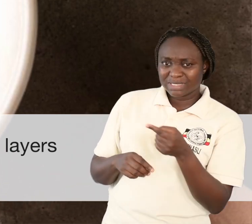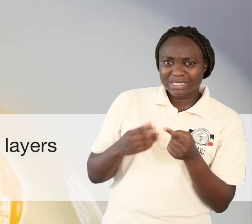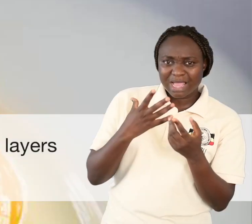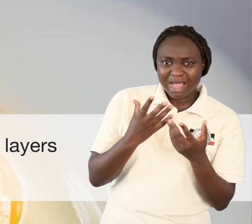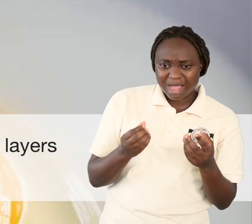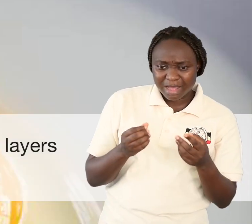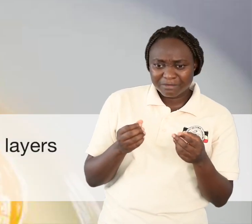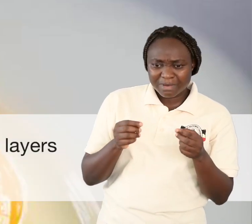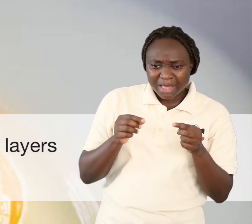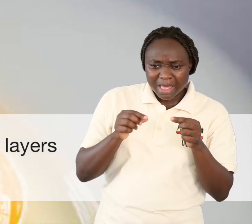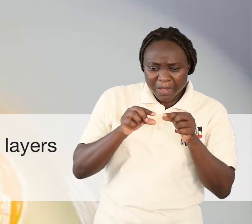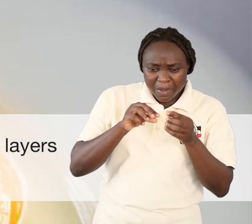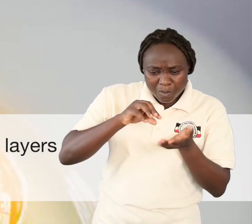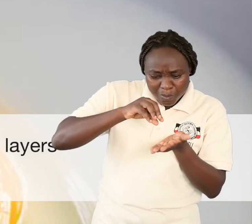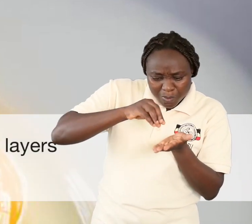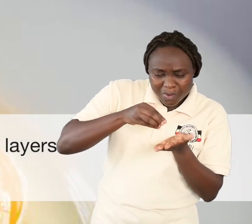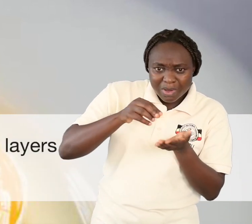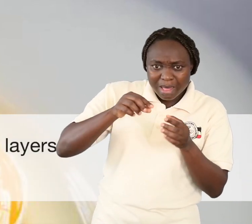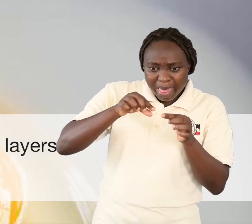of the egg.